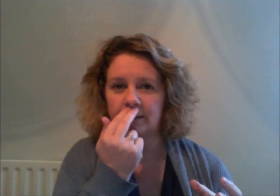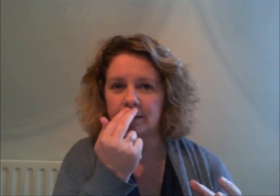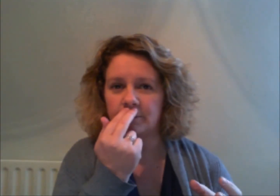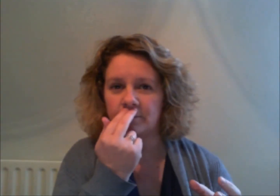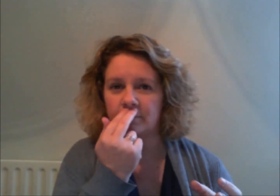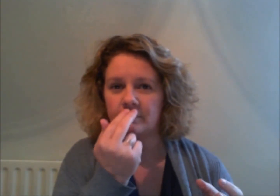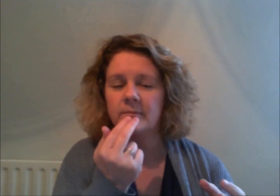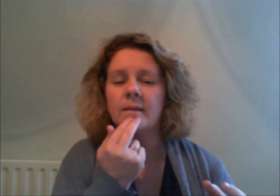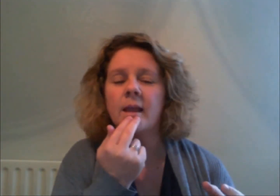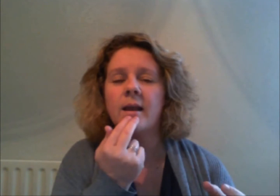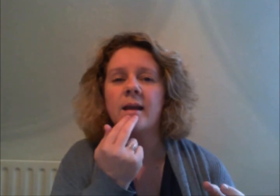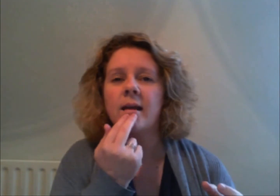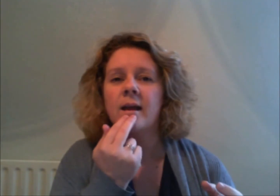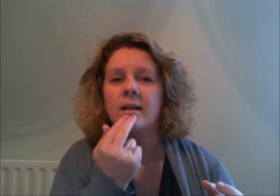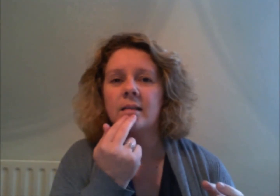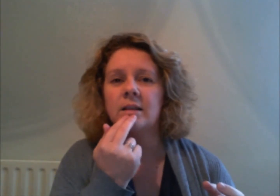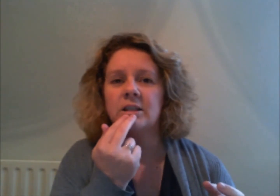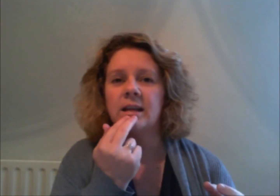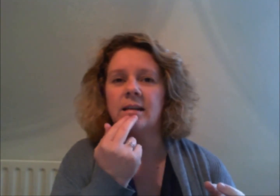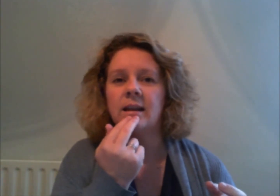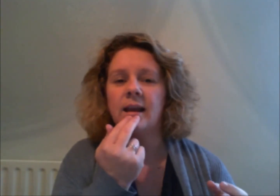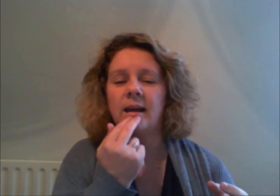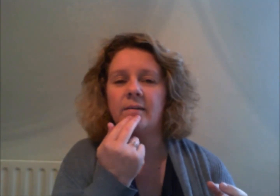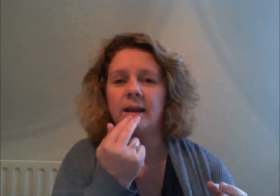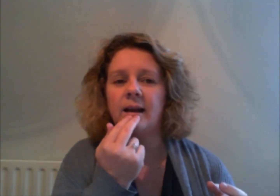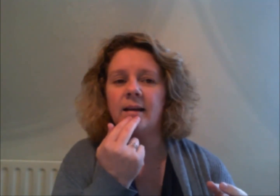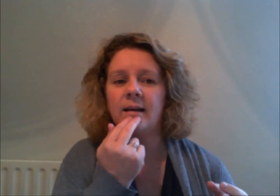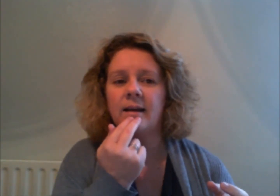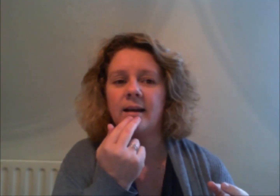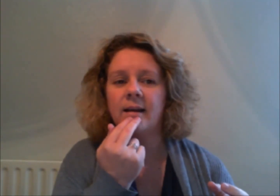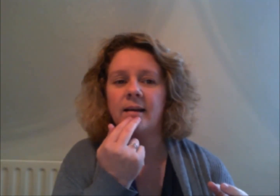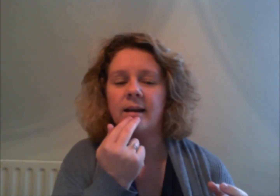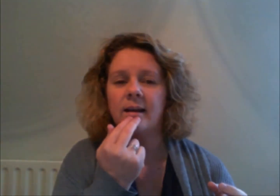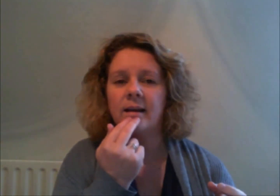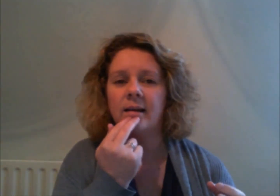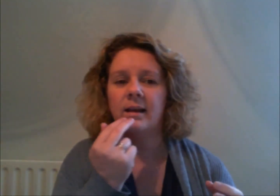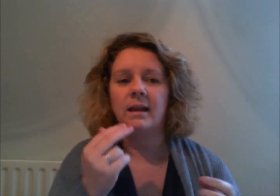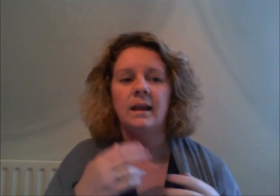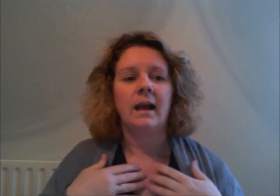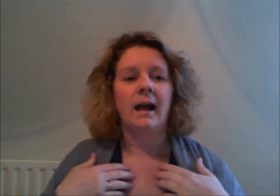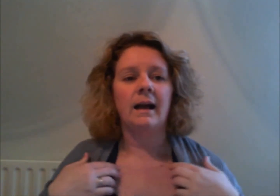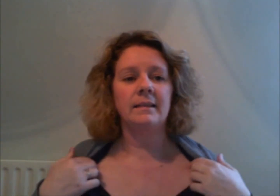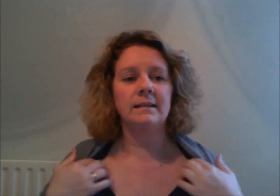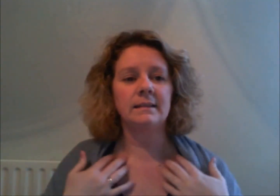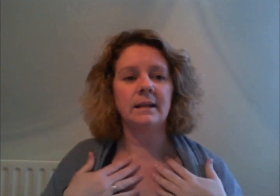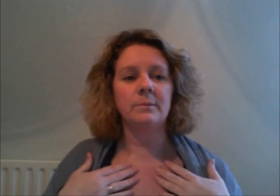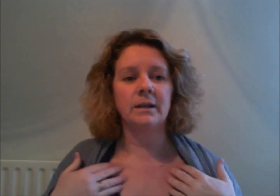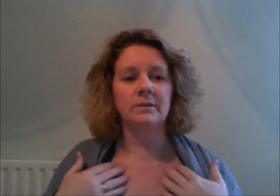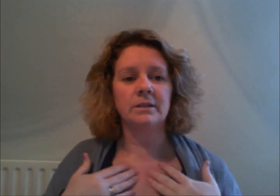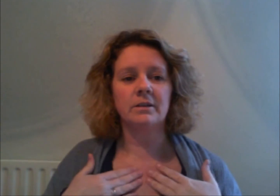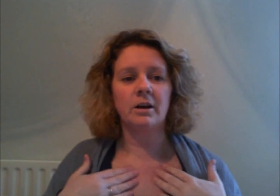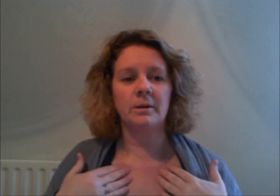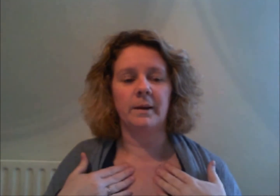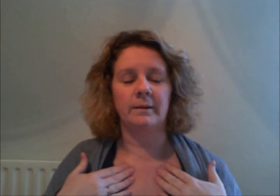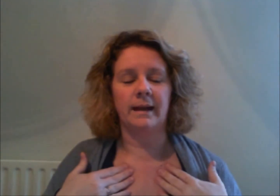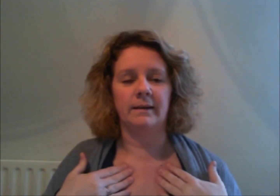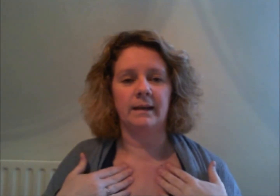the chin area and this then we go to the collarbone area